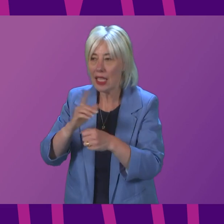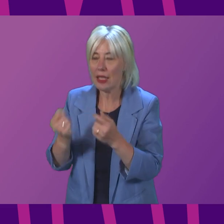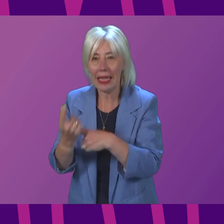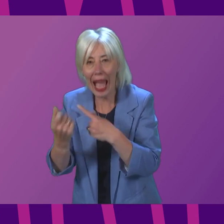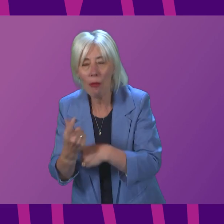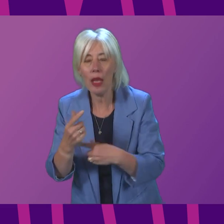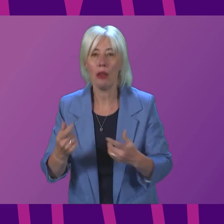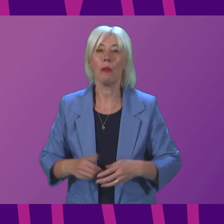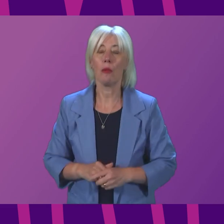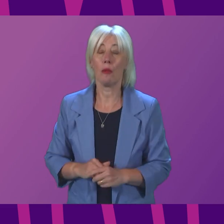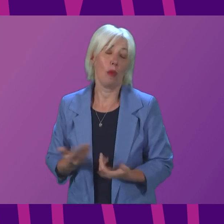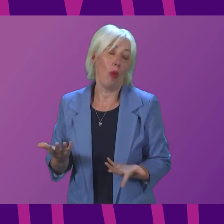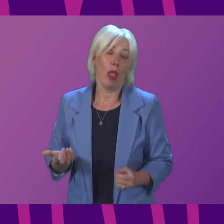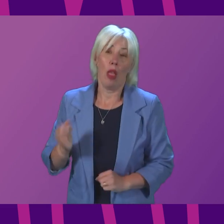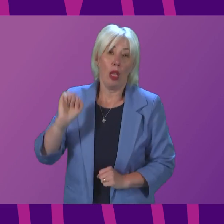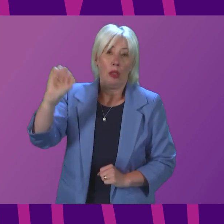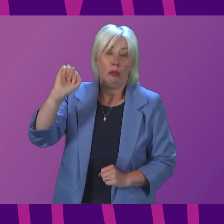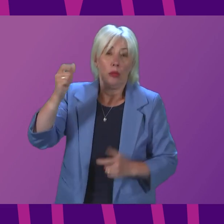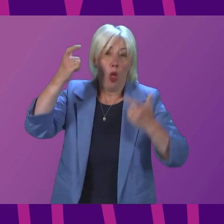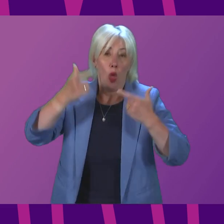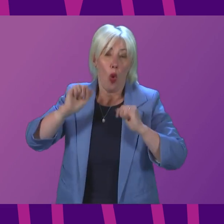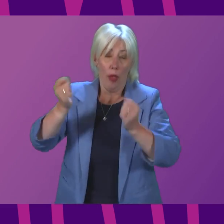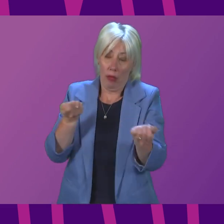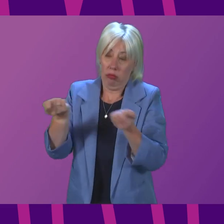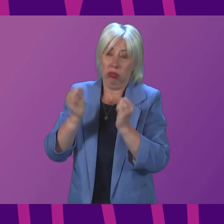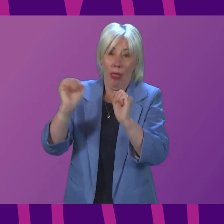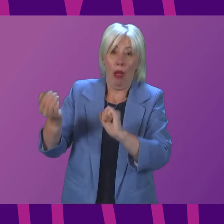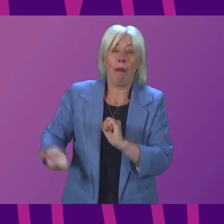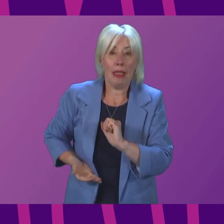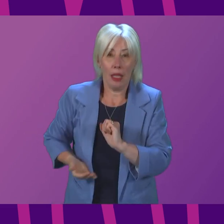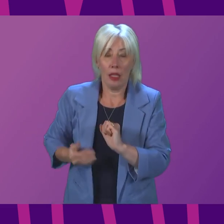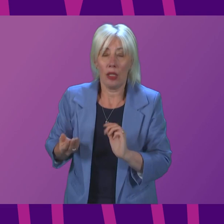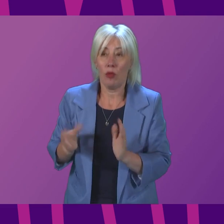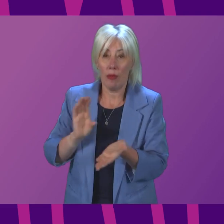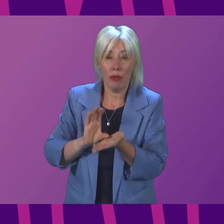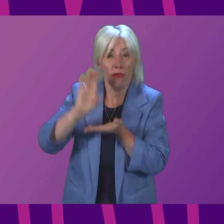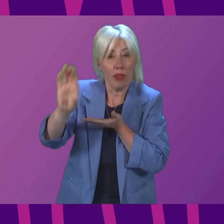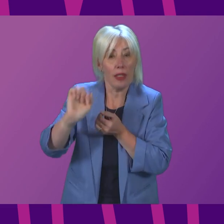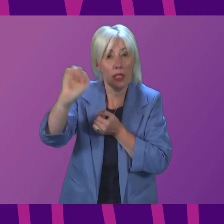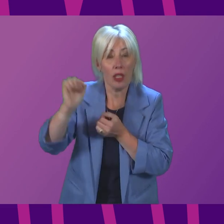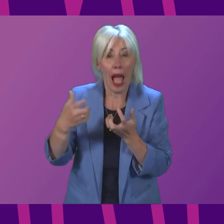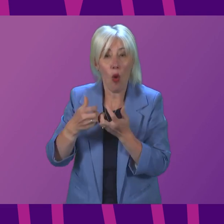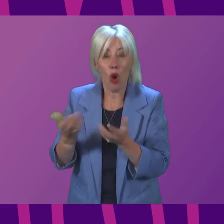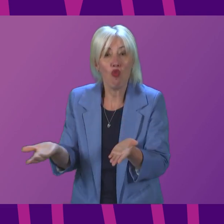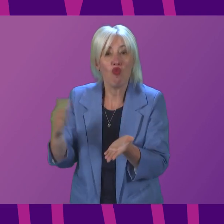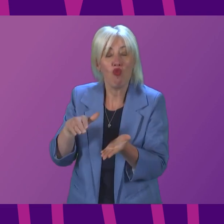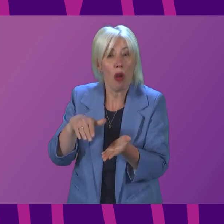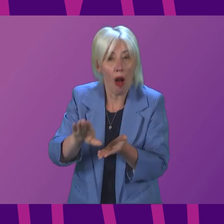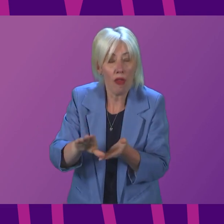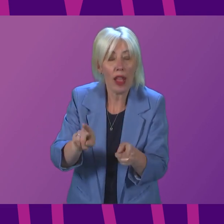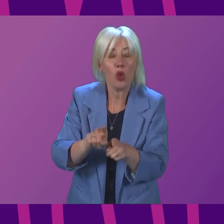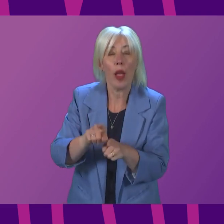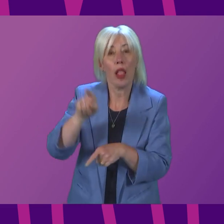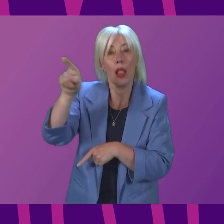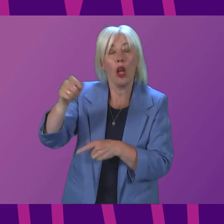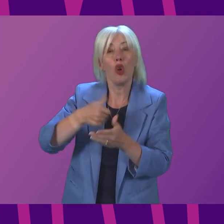First Minister. Well, it for the Court Service to manage the business. Of course, we have provided additional funding to help with recovery, including an increase in